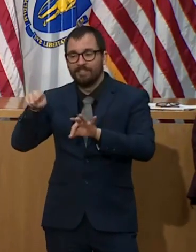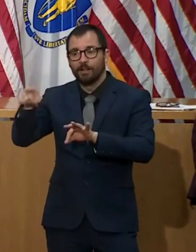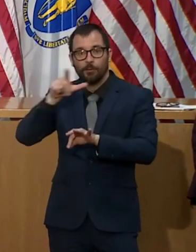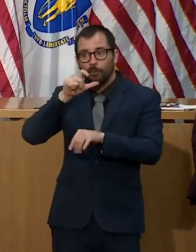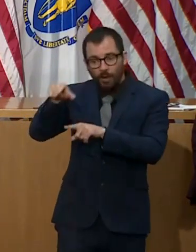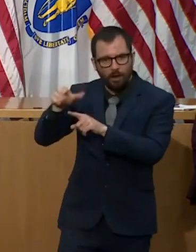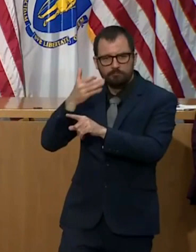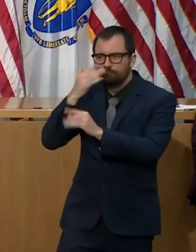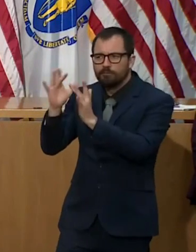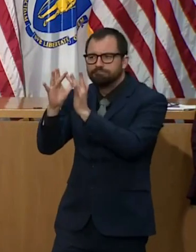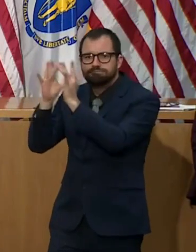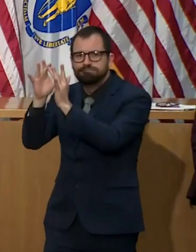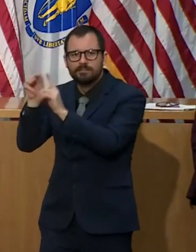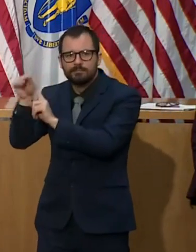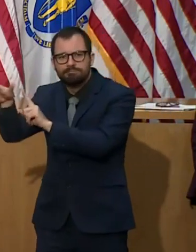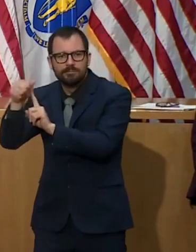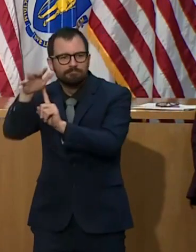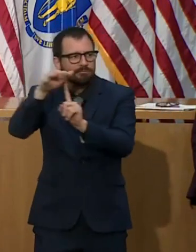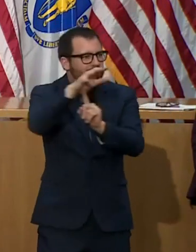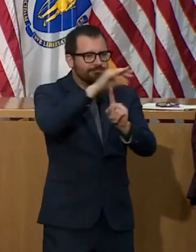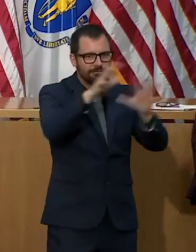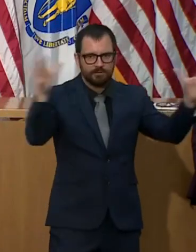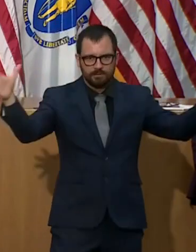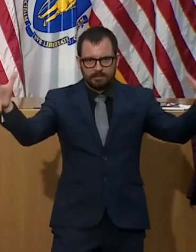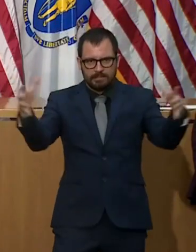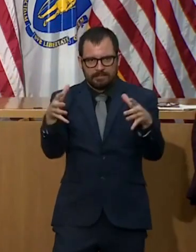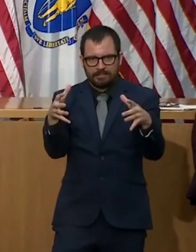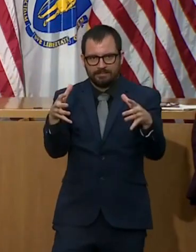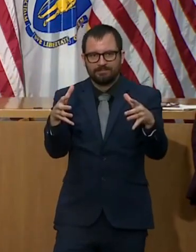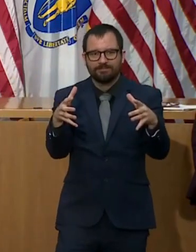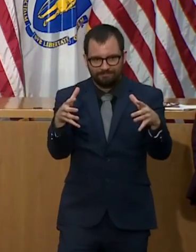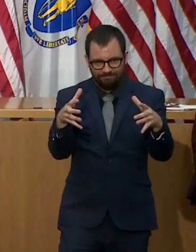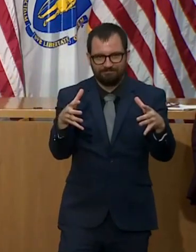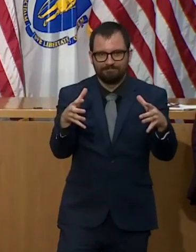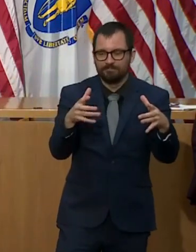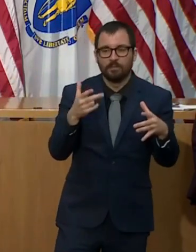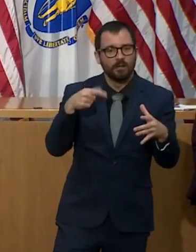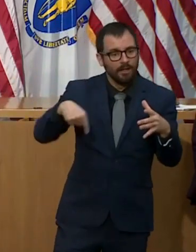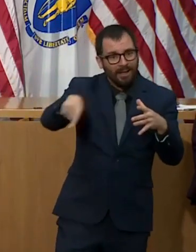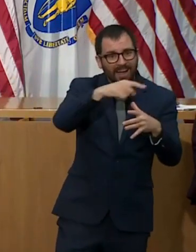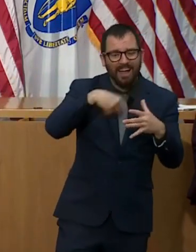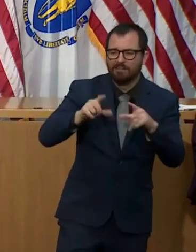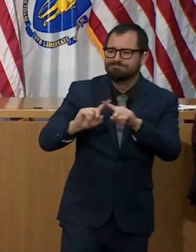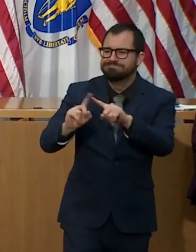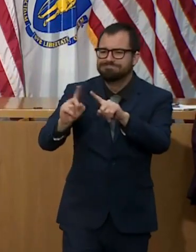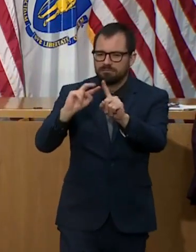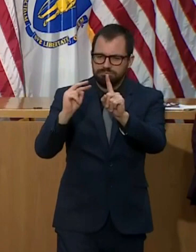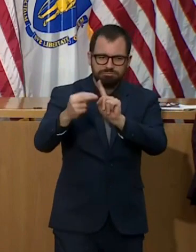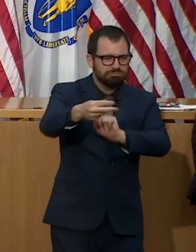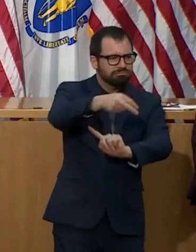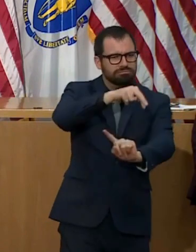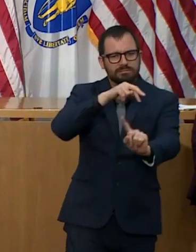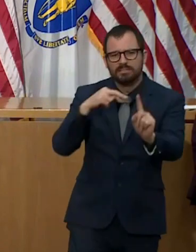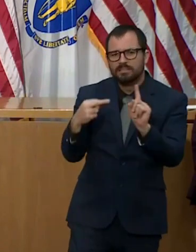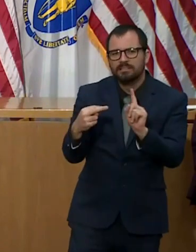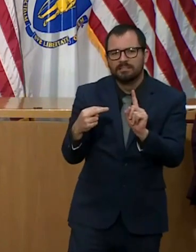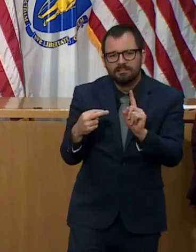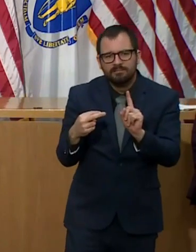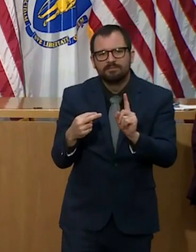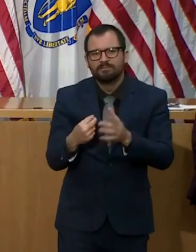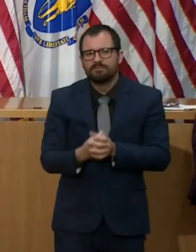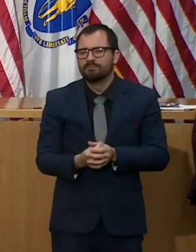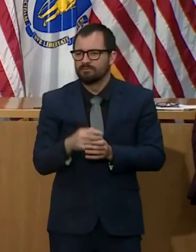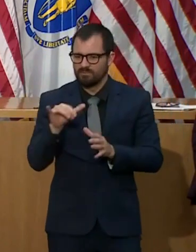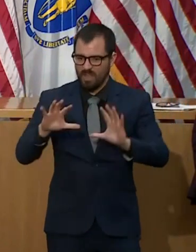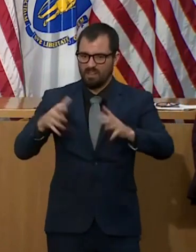to hear from as part of the conversations that will be led by the advisory board. The strategy was to pick leaders in different